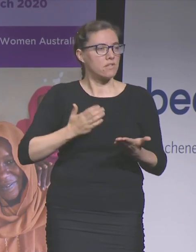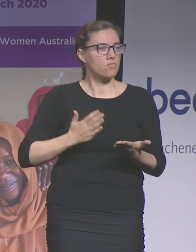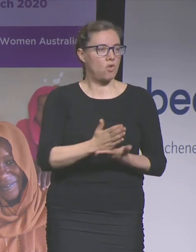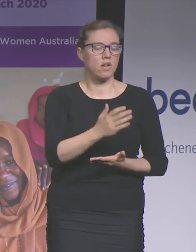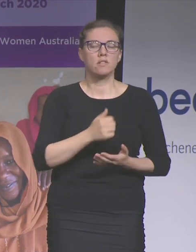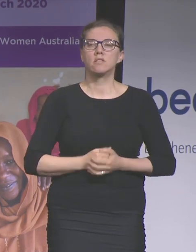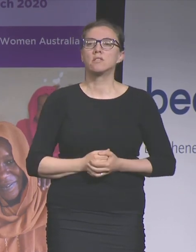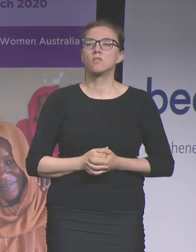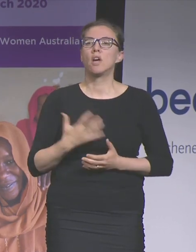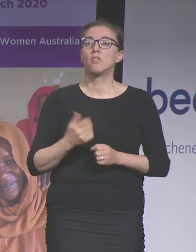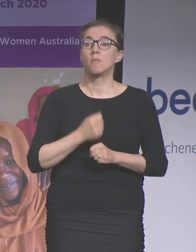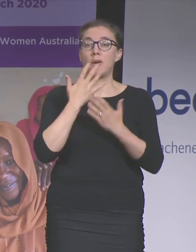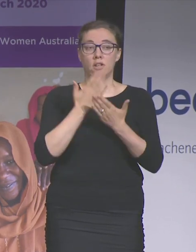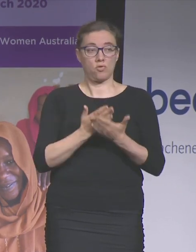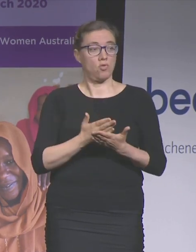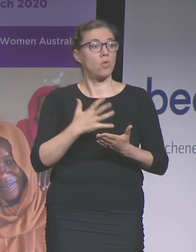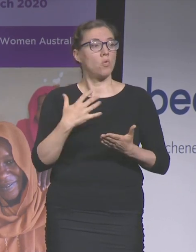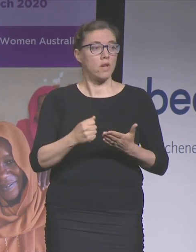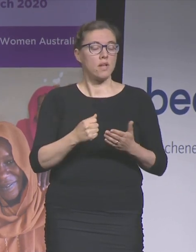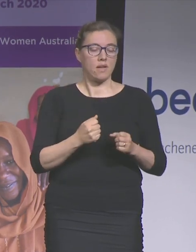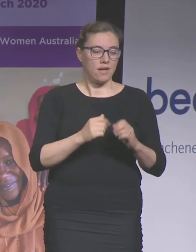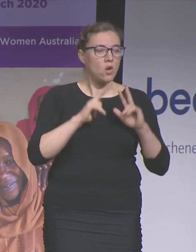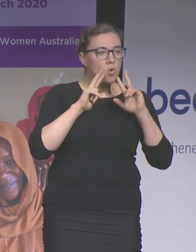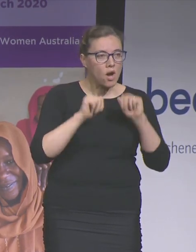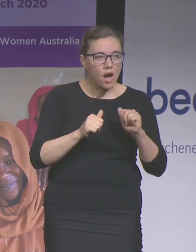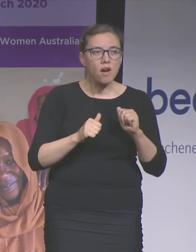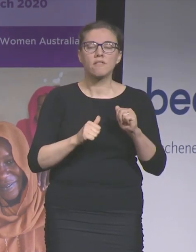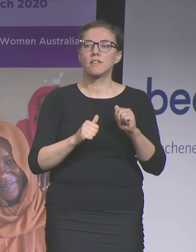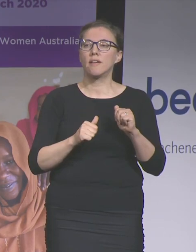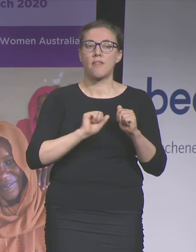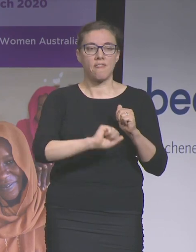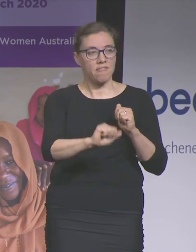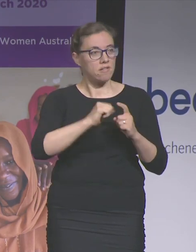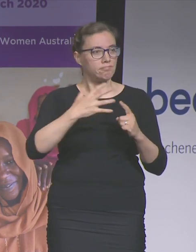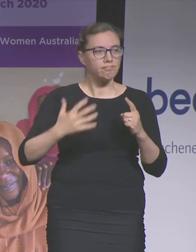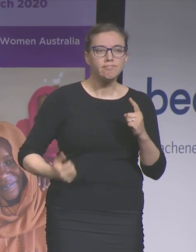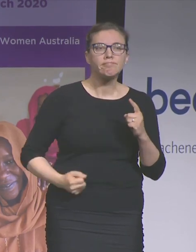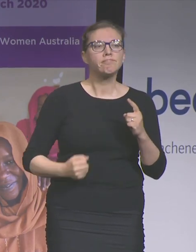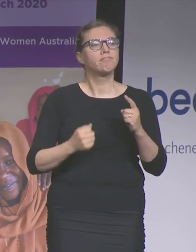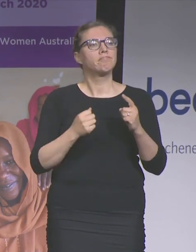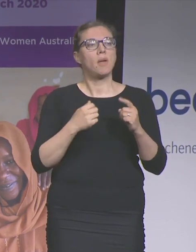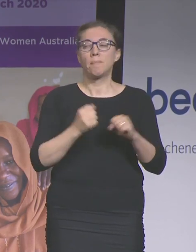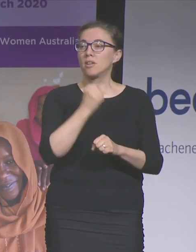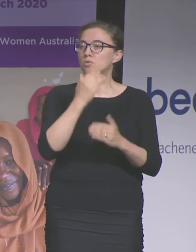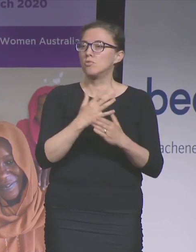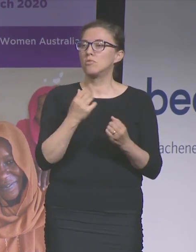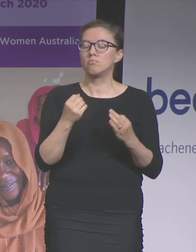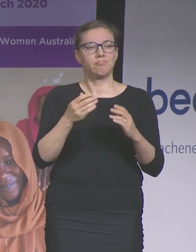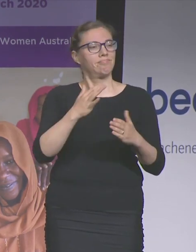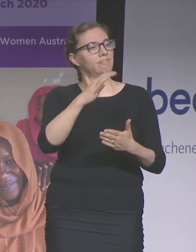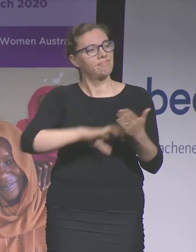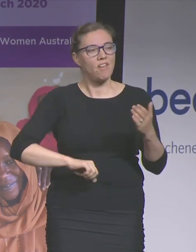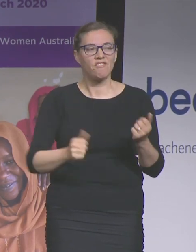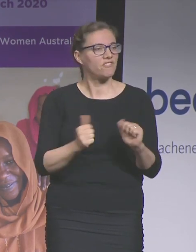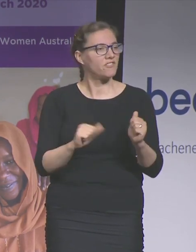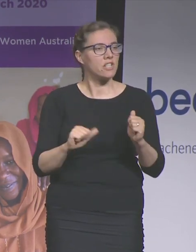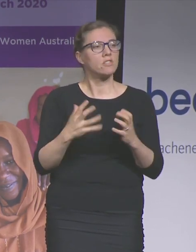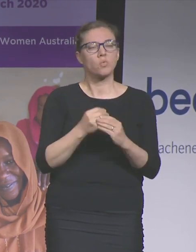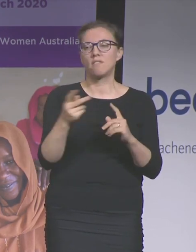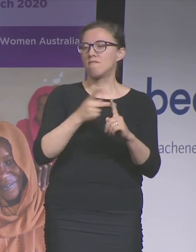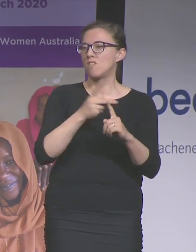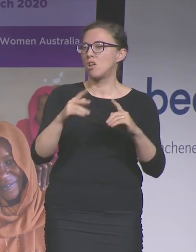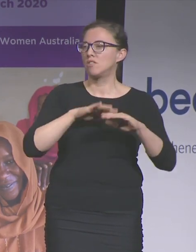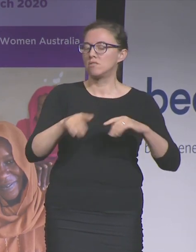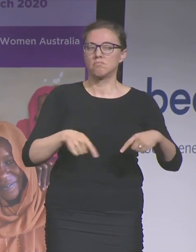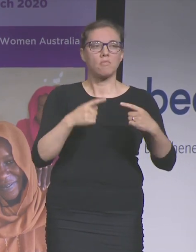security, health and education and to ensure a world free from gender-based violence. And that is why we